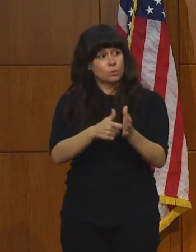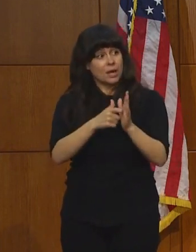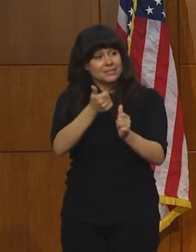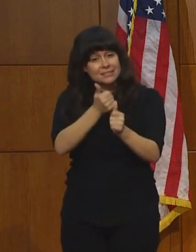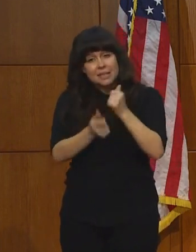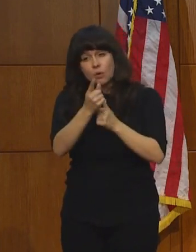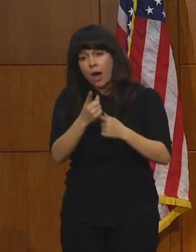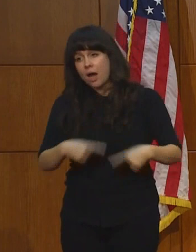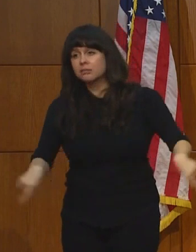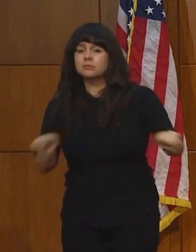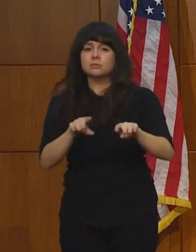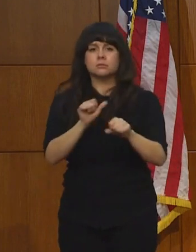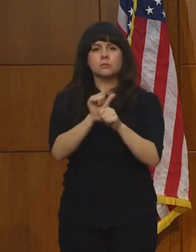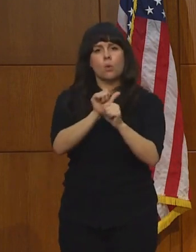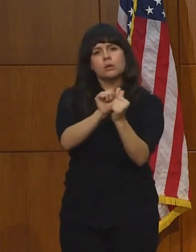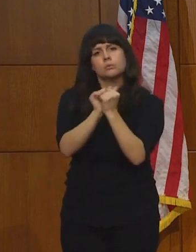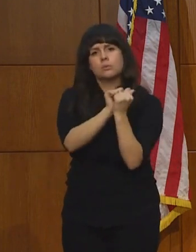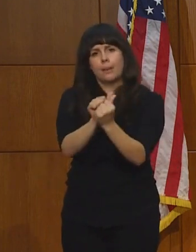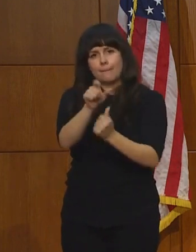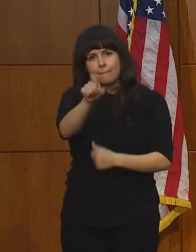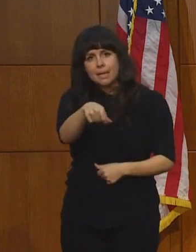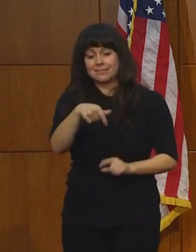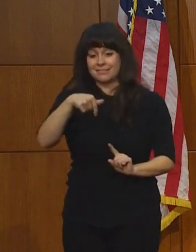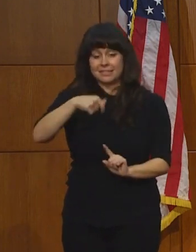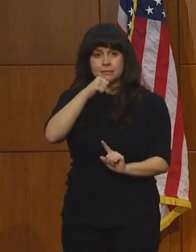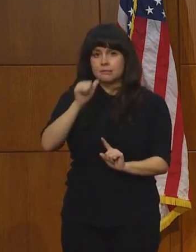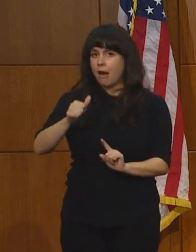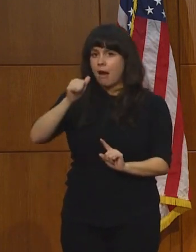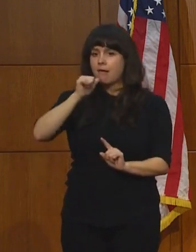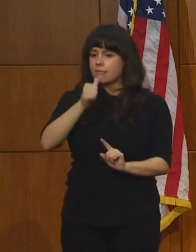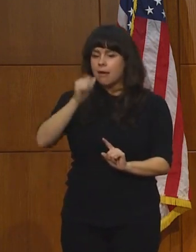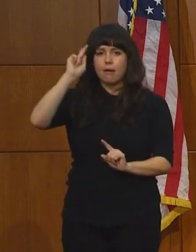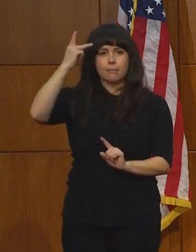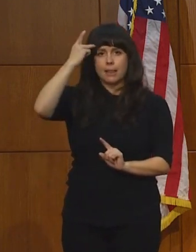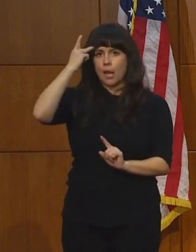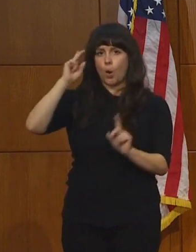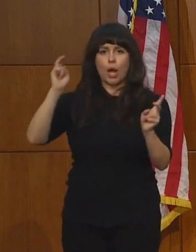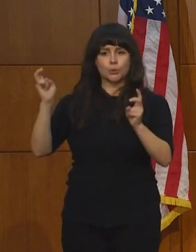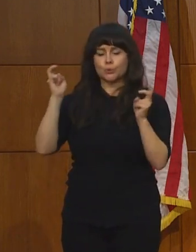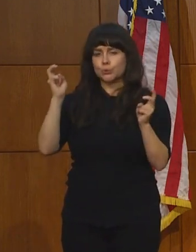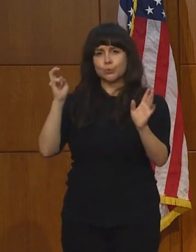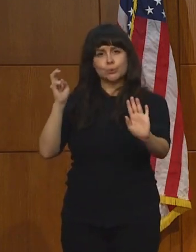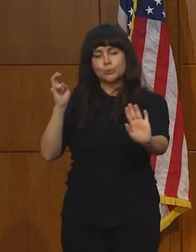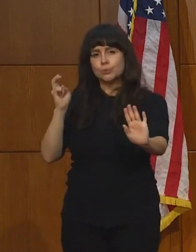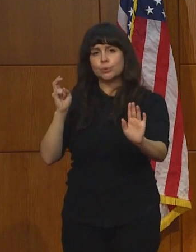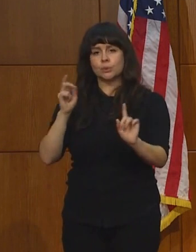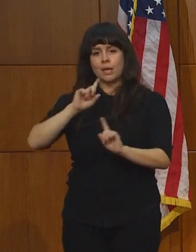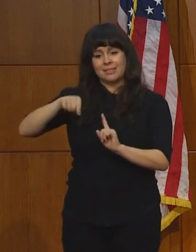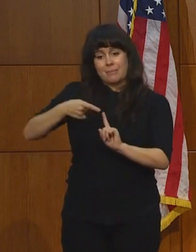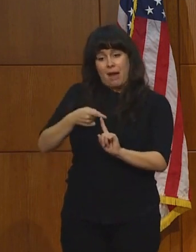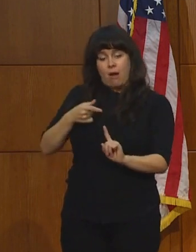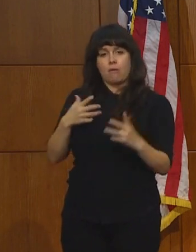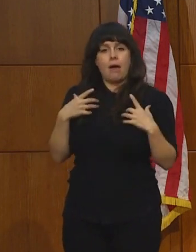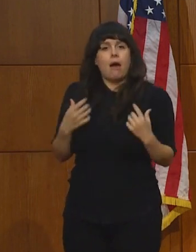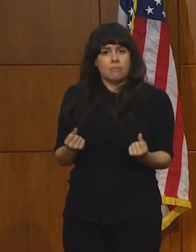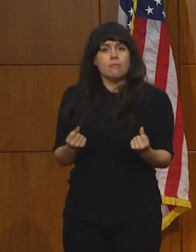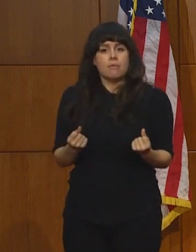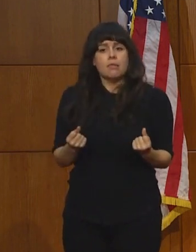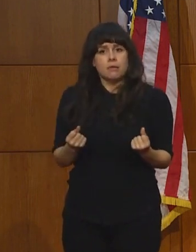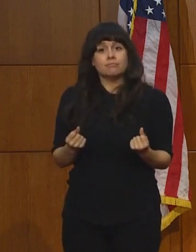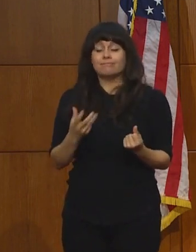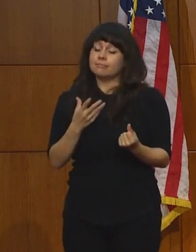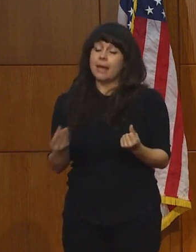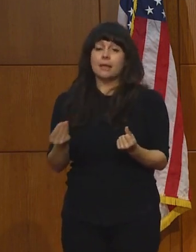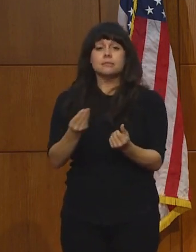working together to do this. This is not political. This is about our health and well-being, and it's also about our